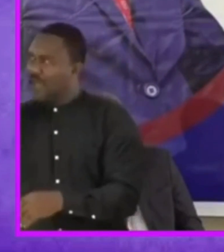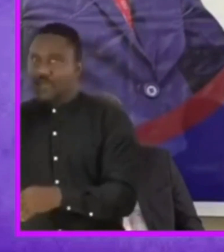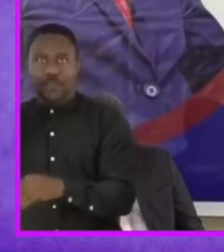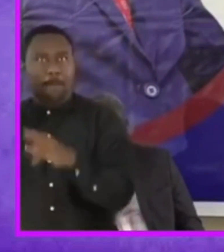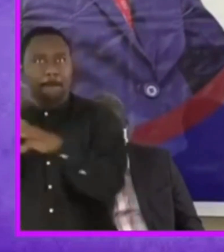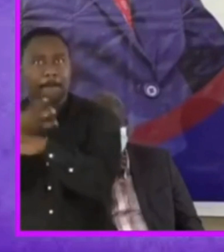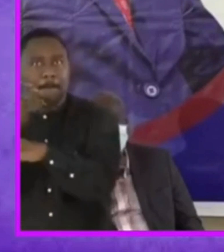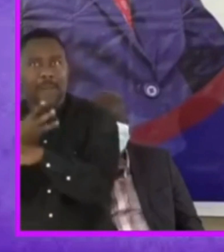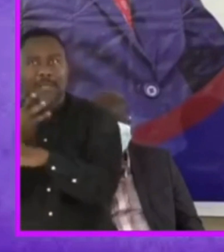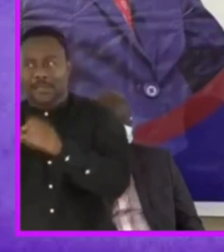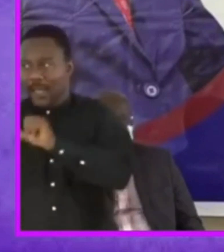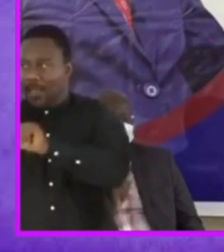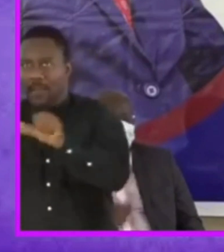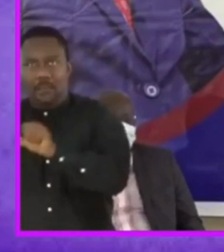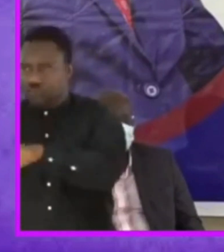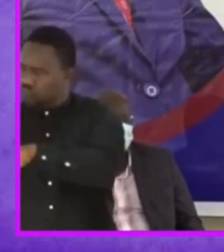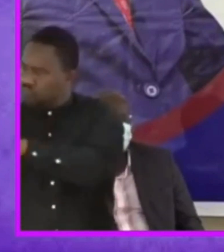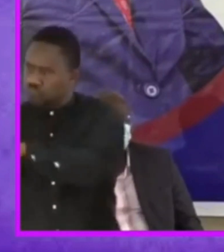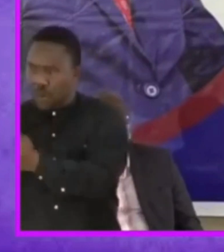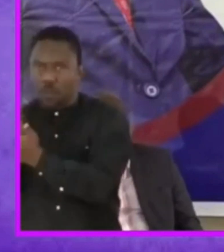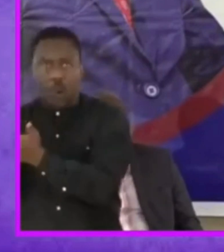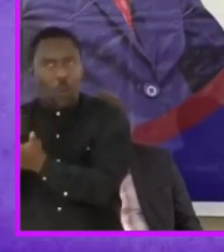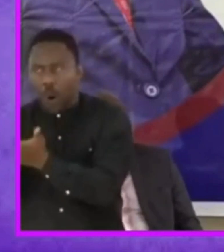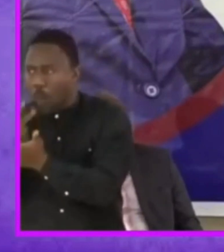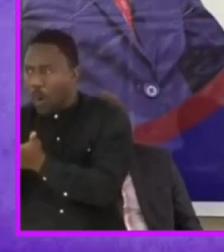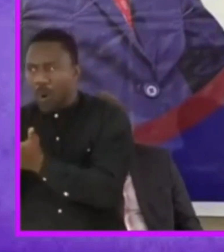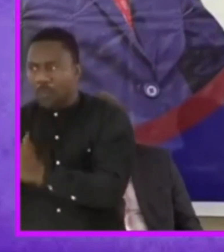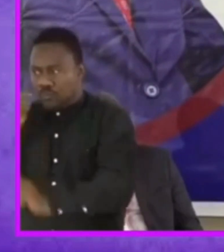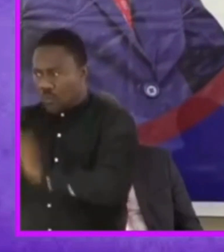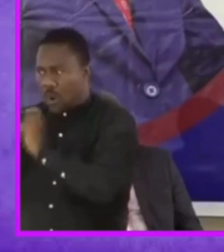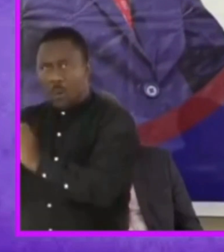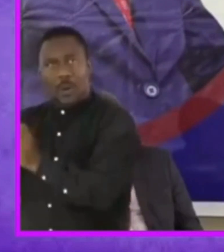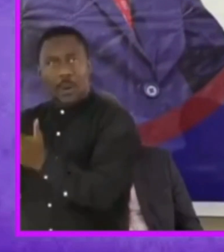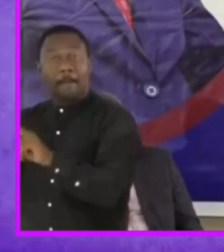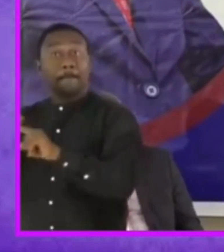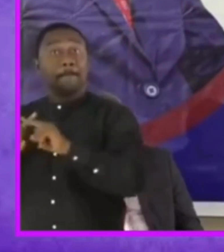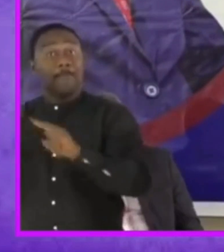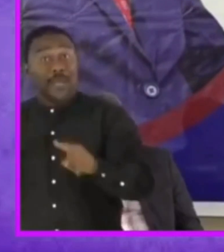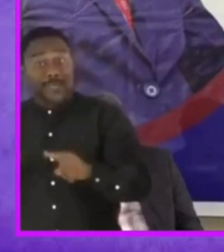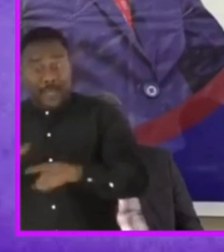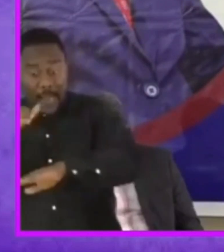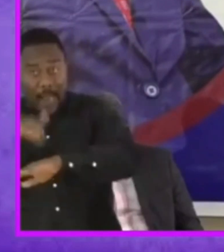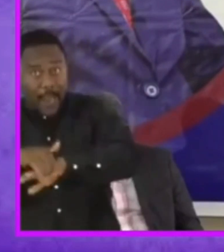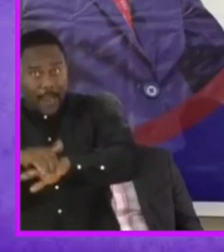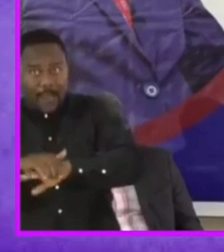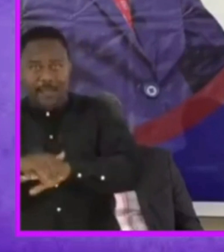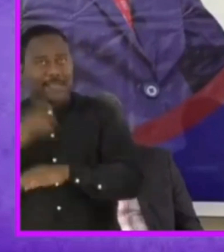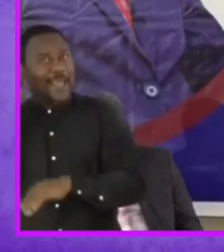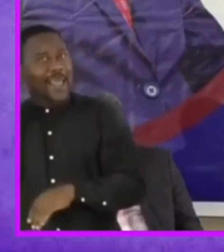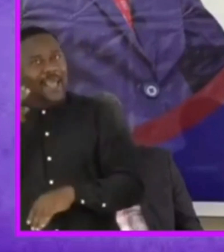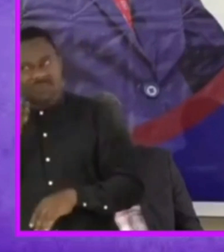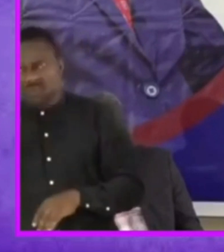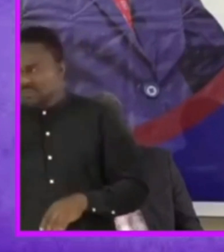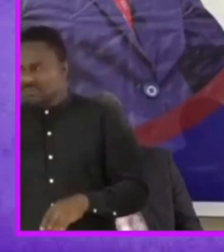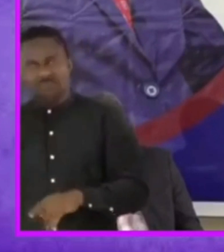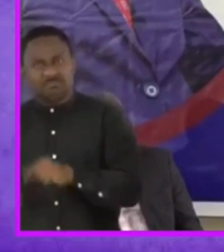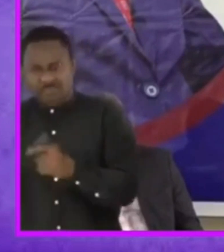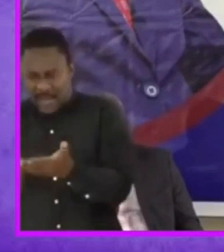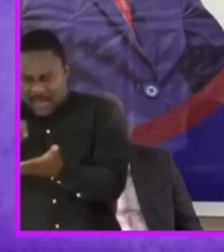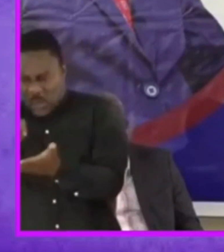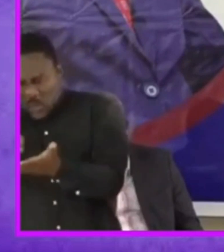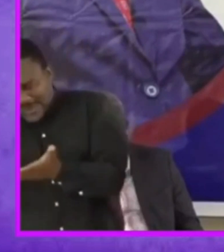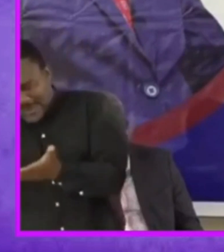science week upon week he was getting awards but he was struggling in english and history he could not write well